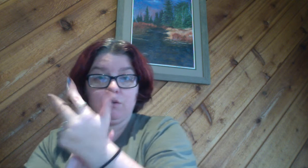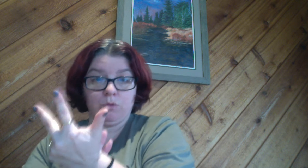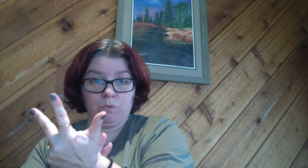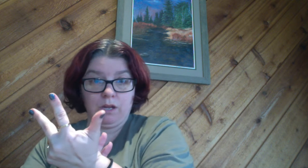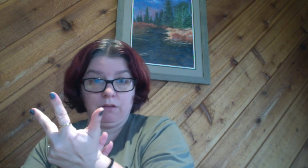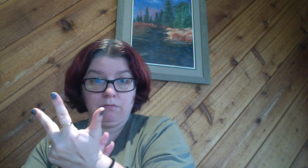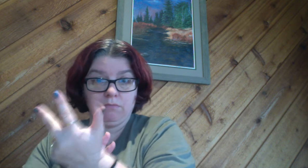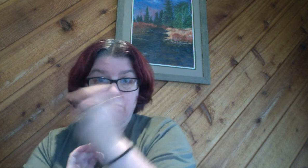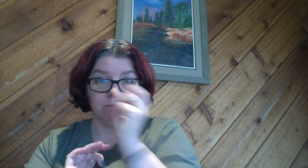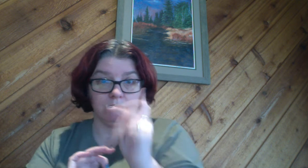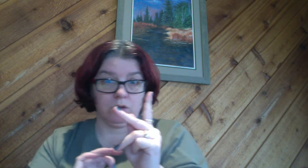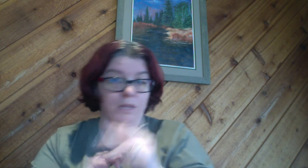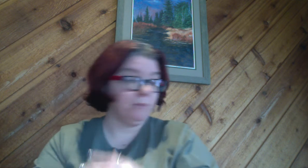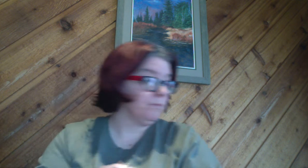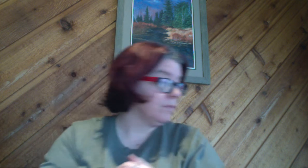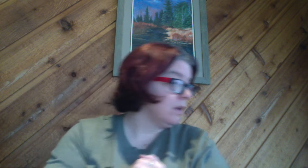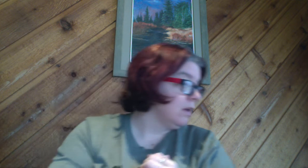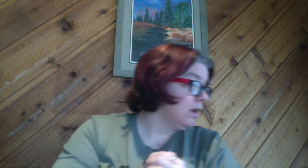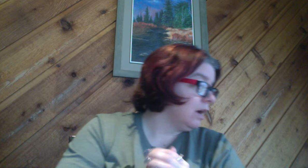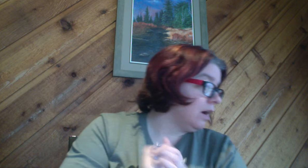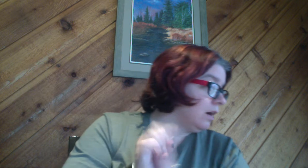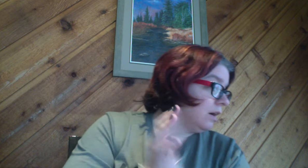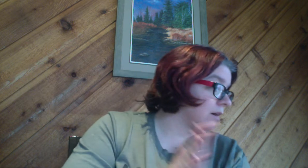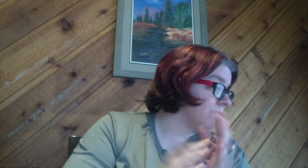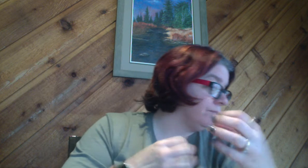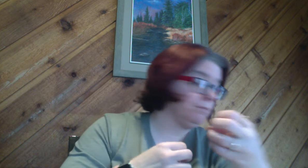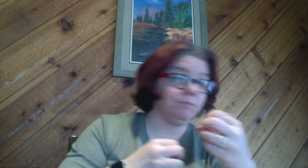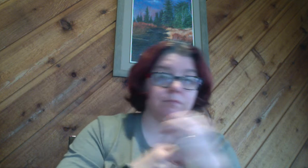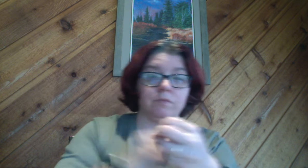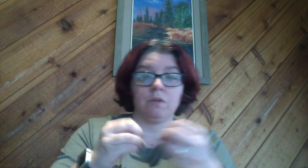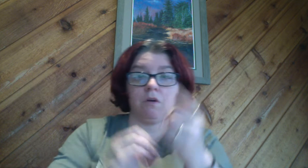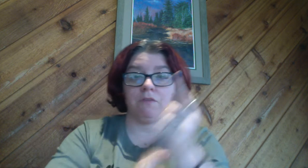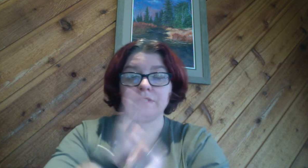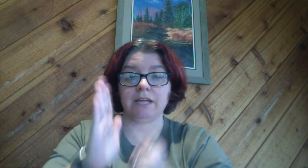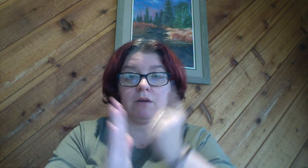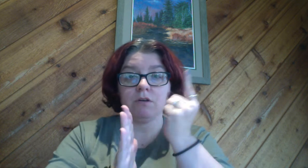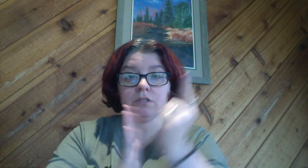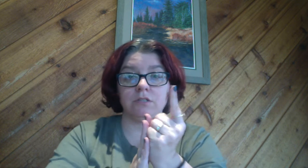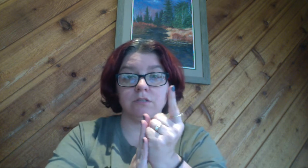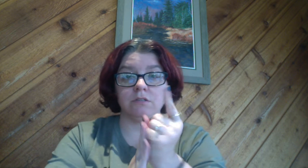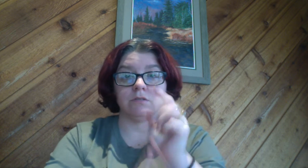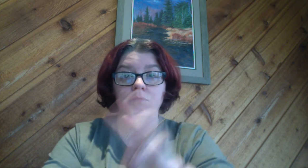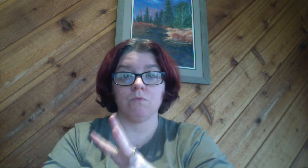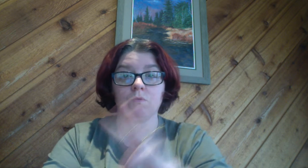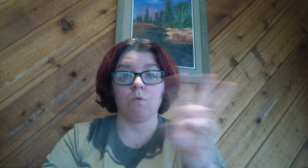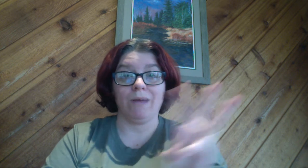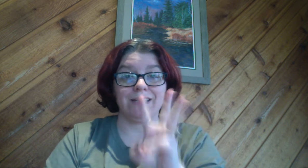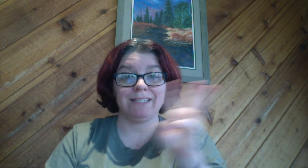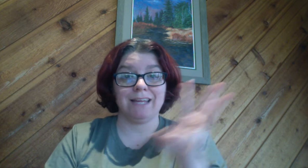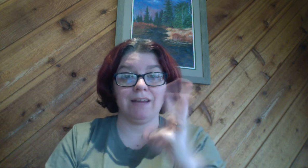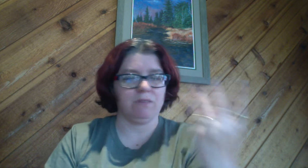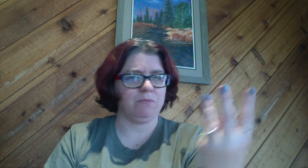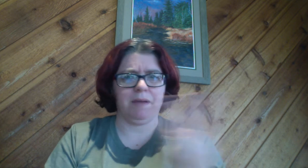three okay office hours Wednesday Wednesday